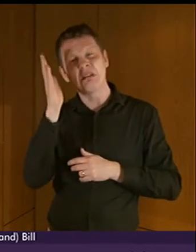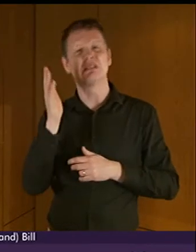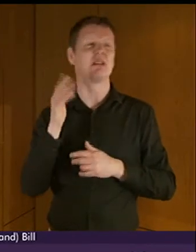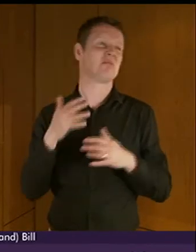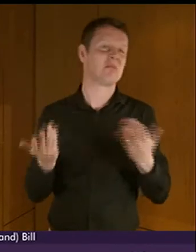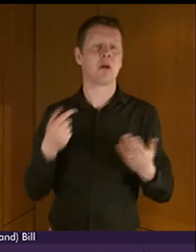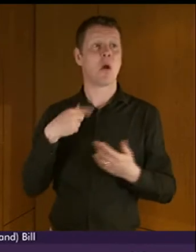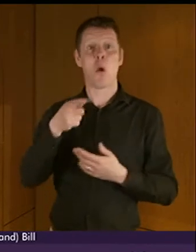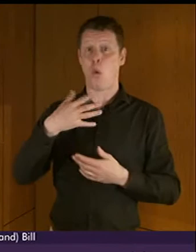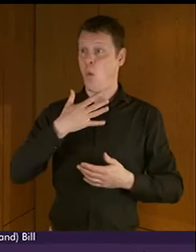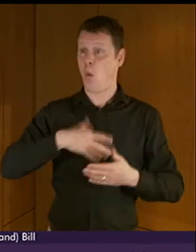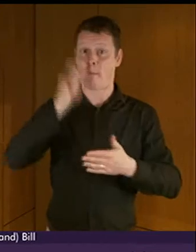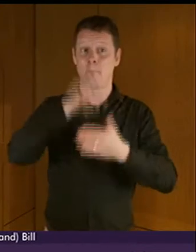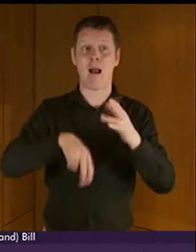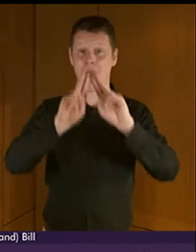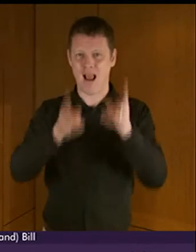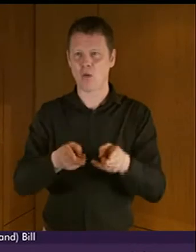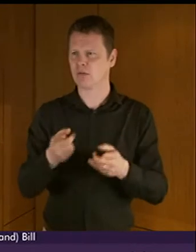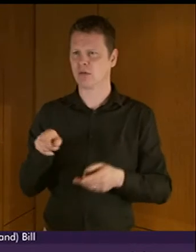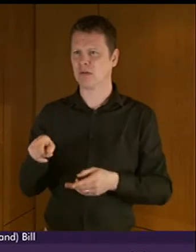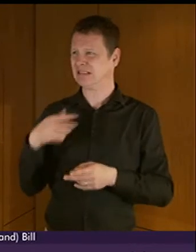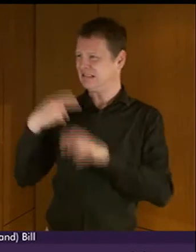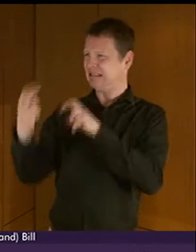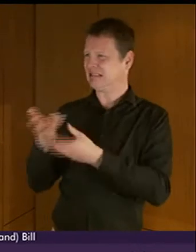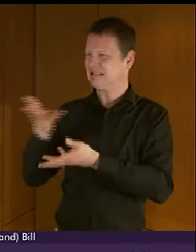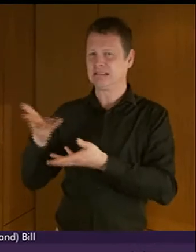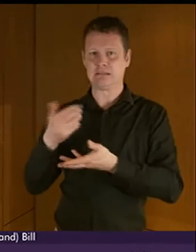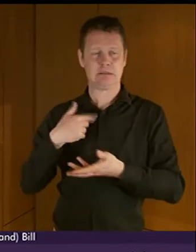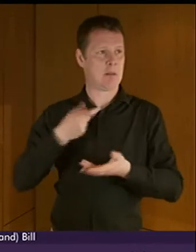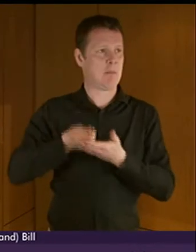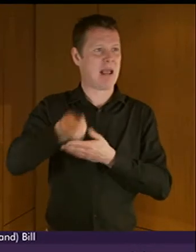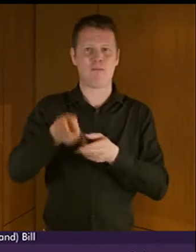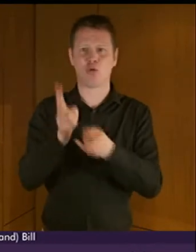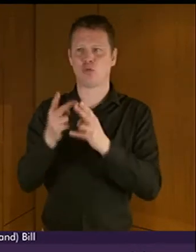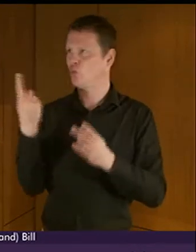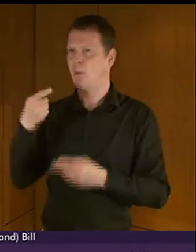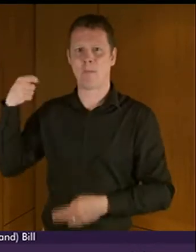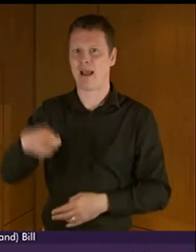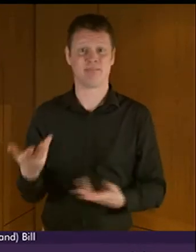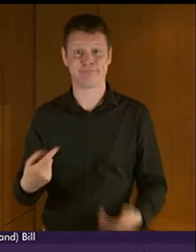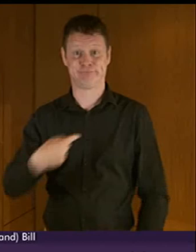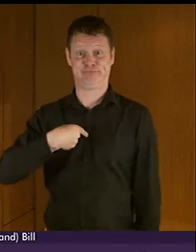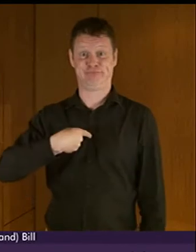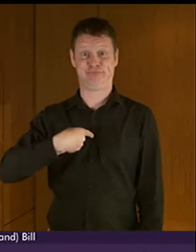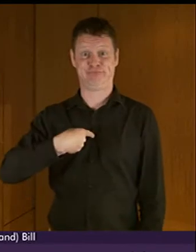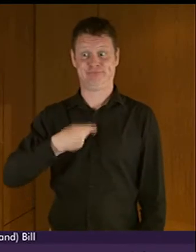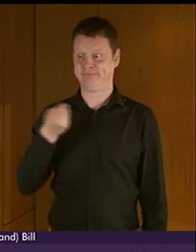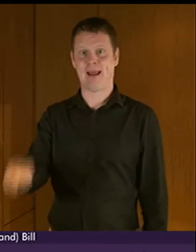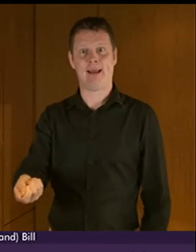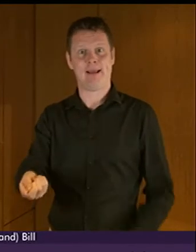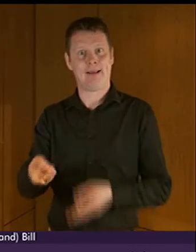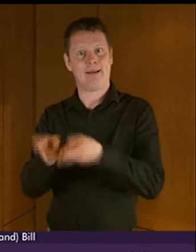pays for the interpreter and access to that legal service it's the BSL user because